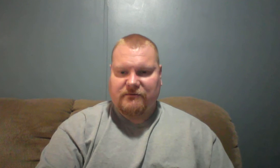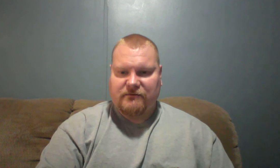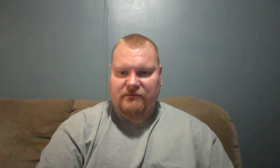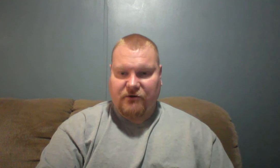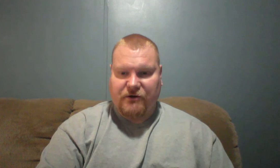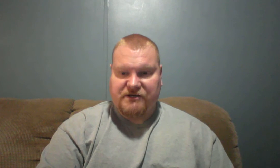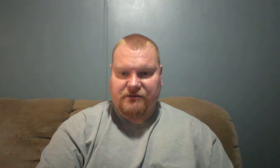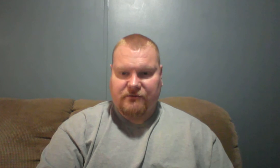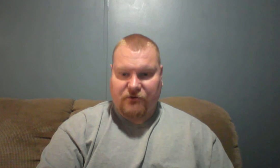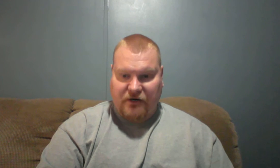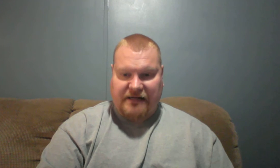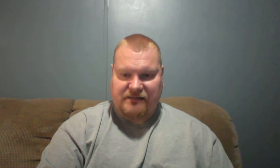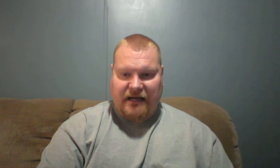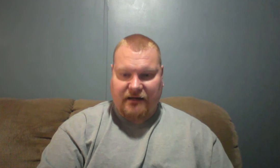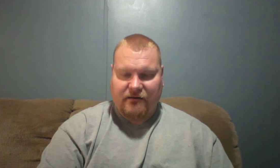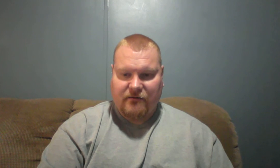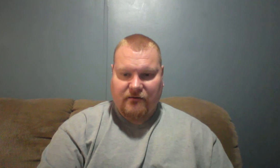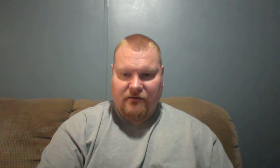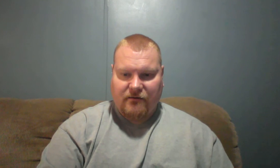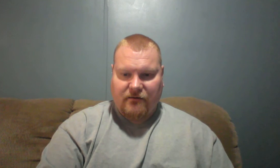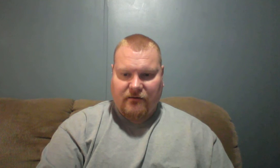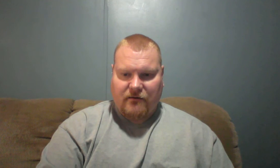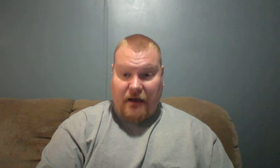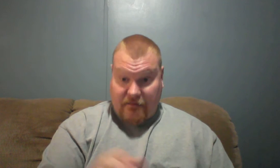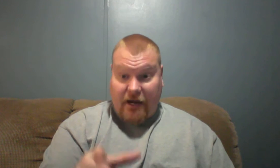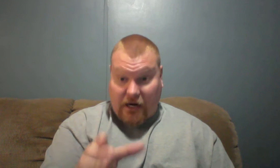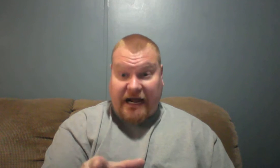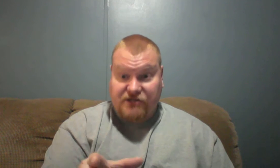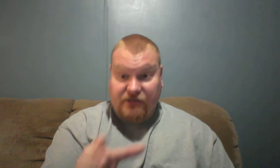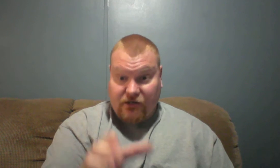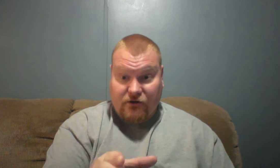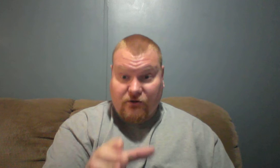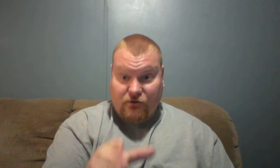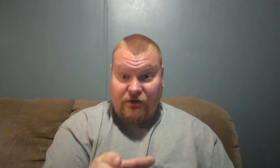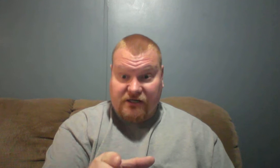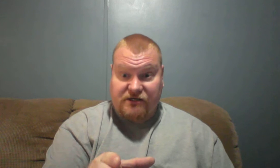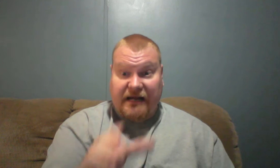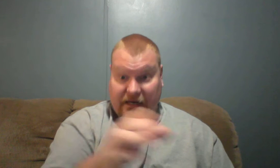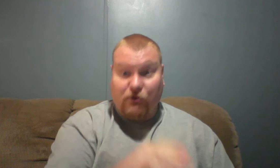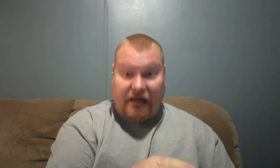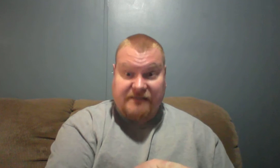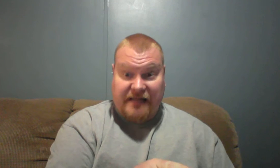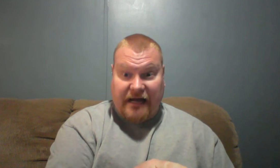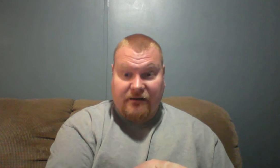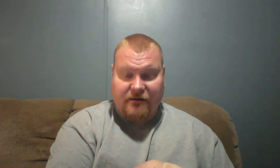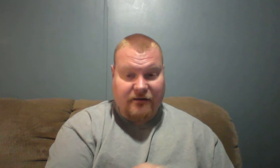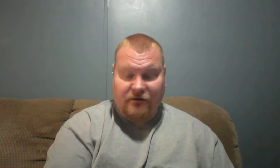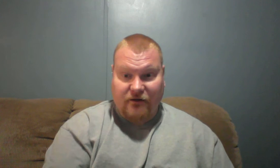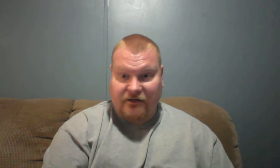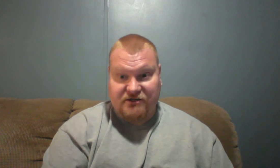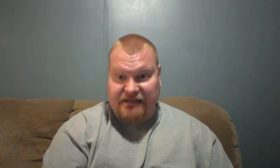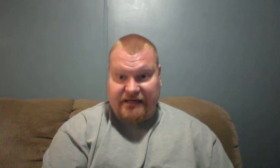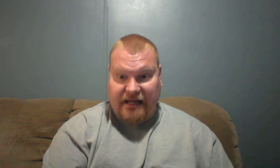They're Christian. They're Christ-like. And they are actually Christian and Christ-like. And they're not just in name.